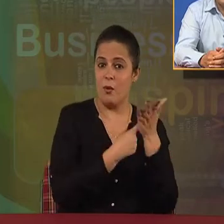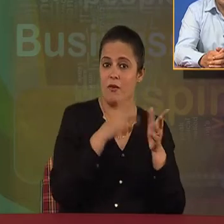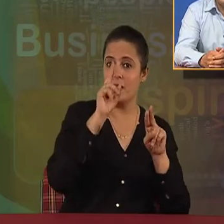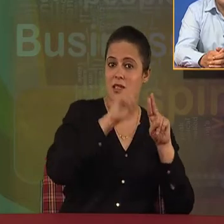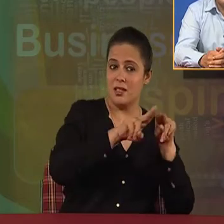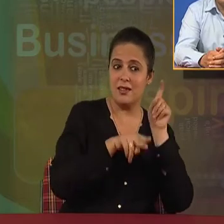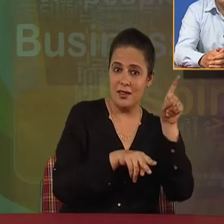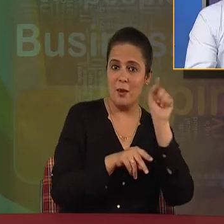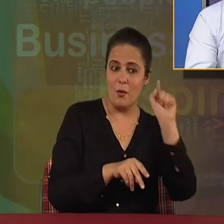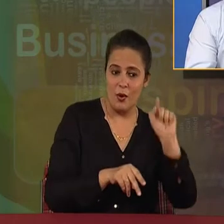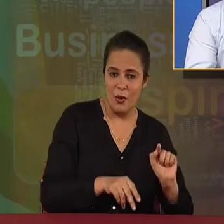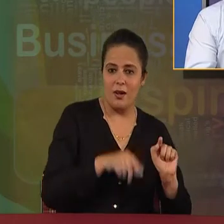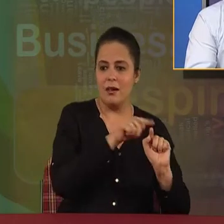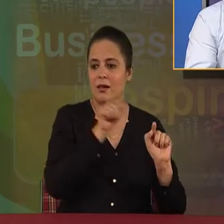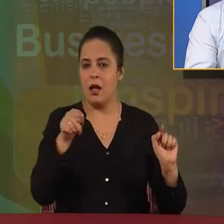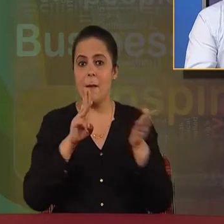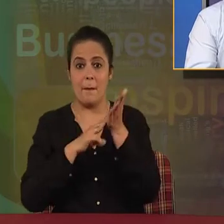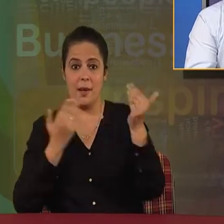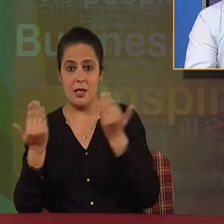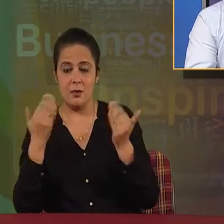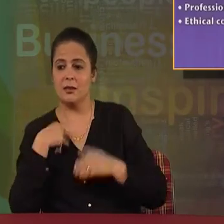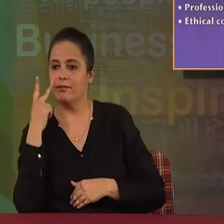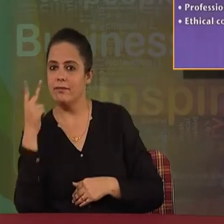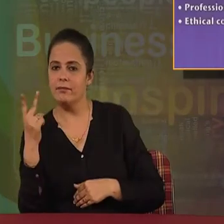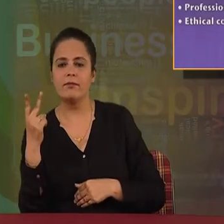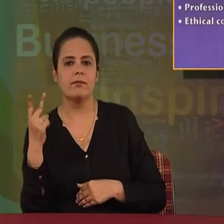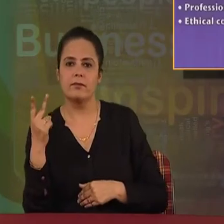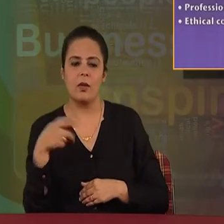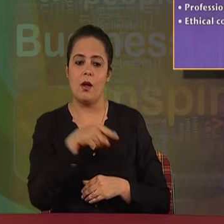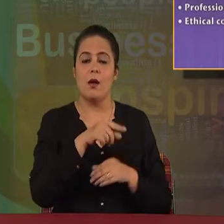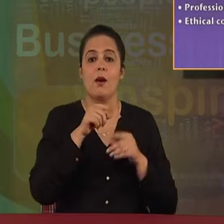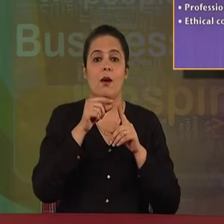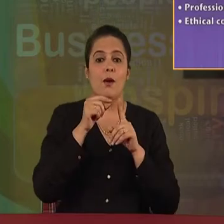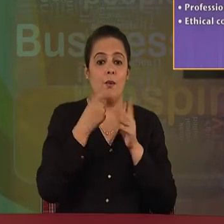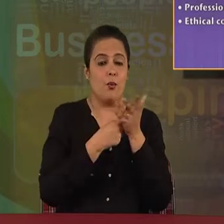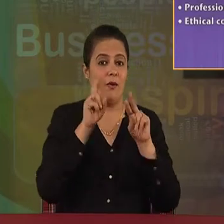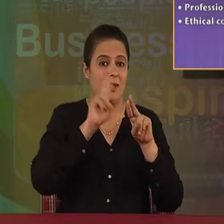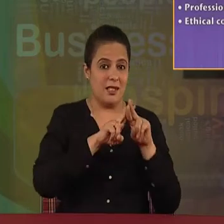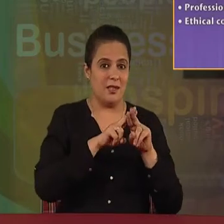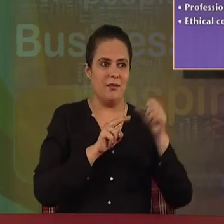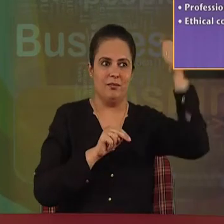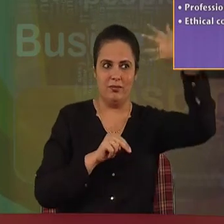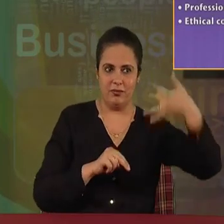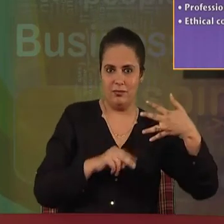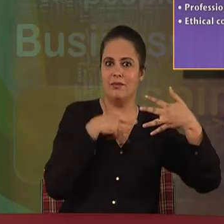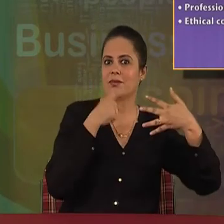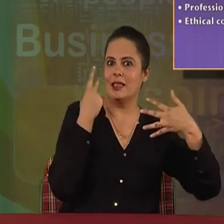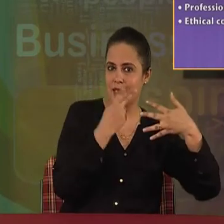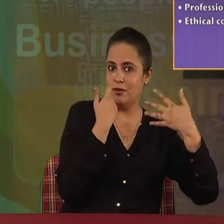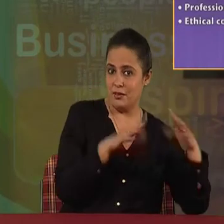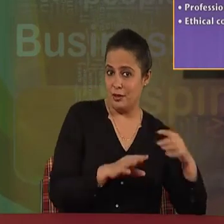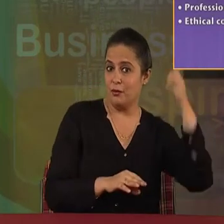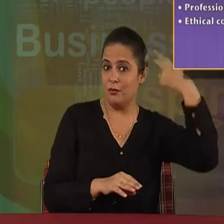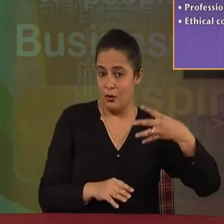in management. So, now, students, after getting all the features of profession, we can compare these features are